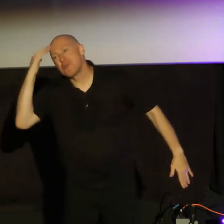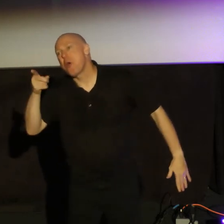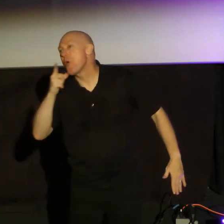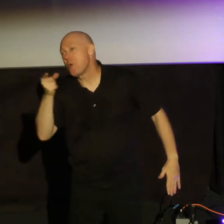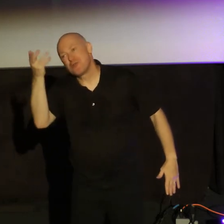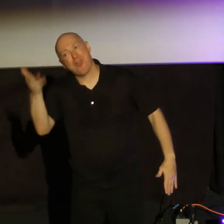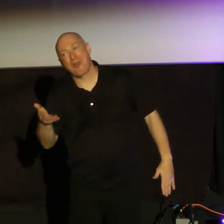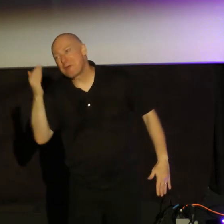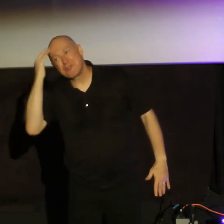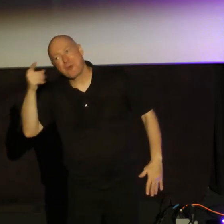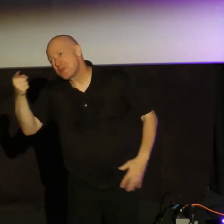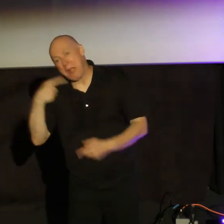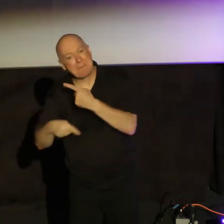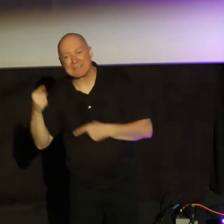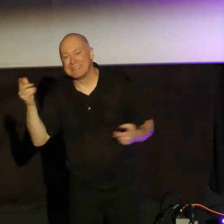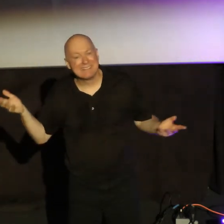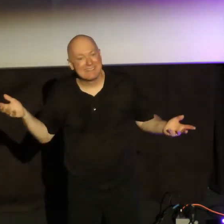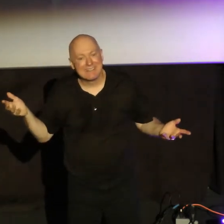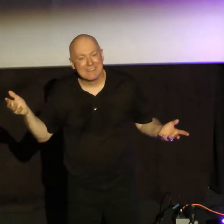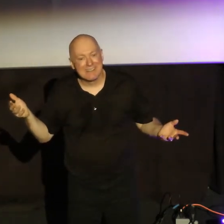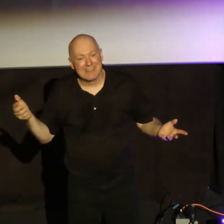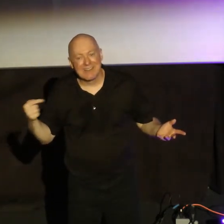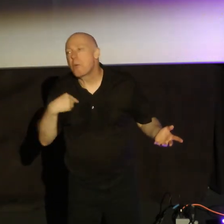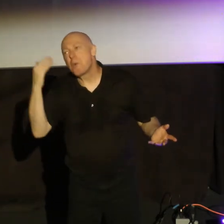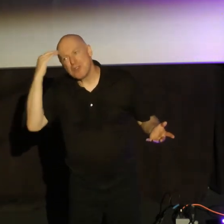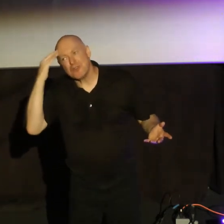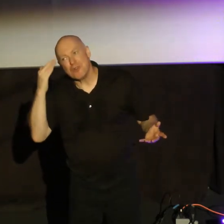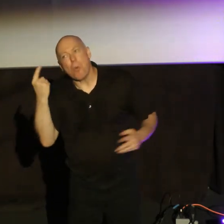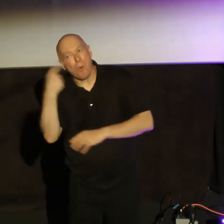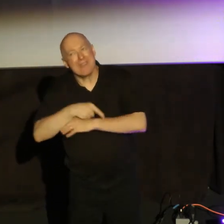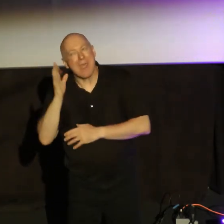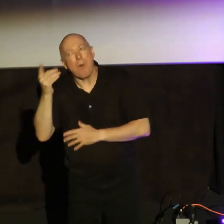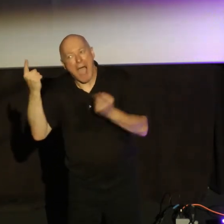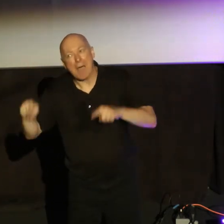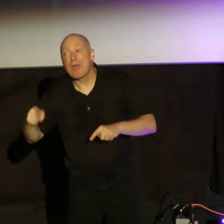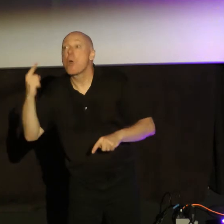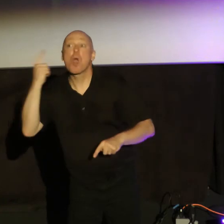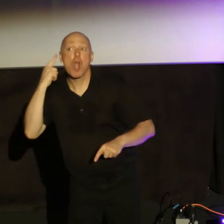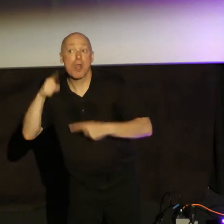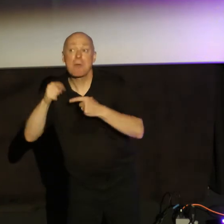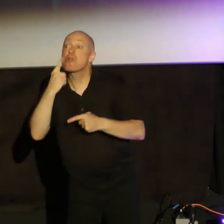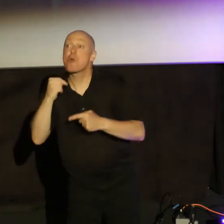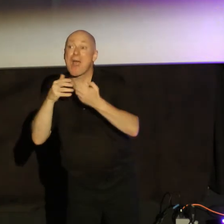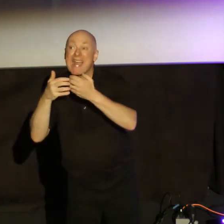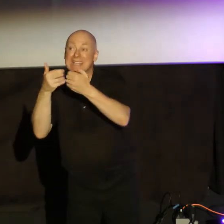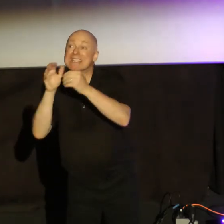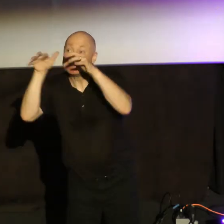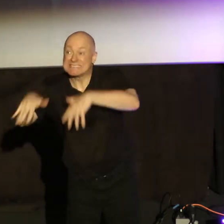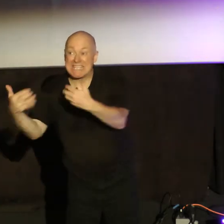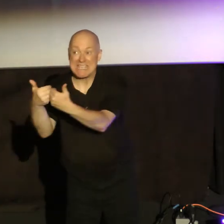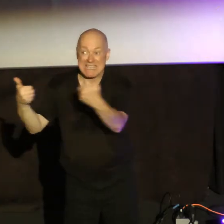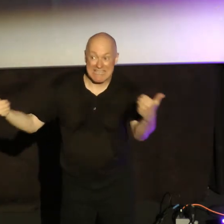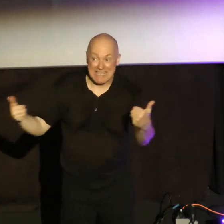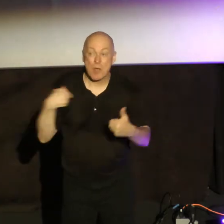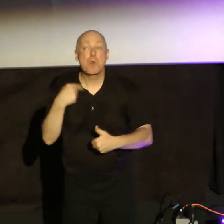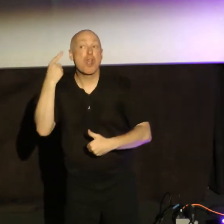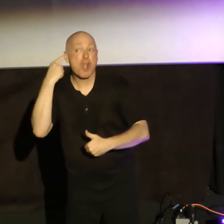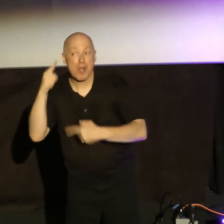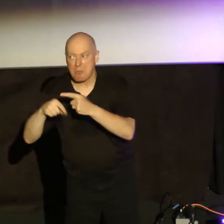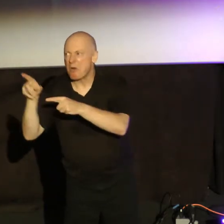We know you're coming. We knew the day was coming. We heard about the Red Sea. We heard about the kings and the cities that you've destroyed,